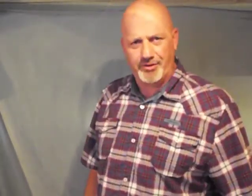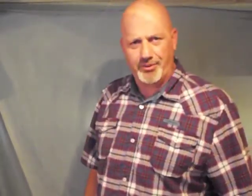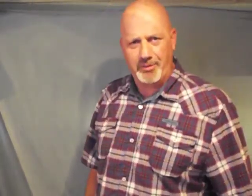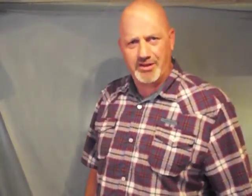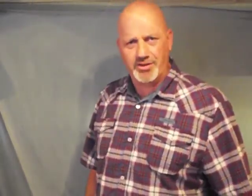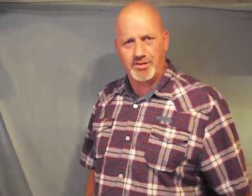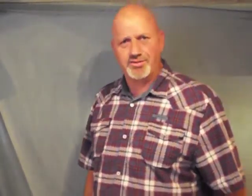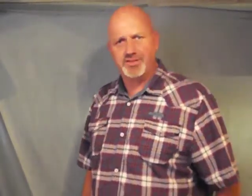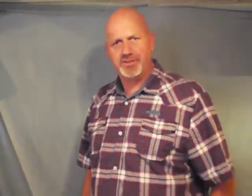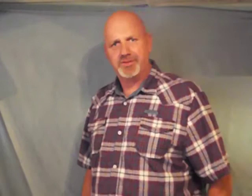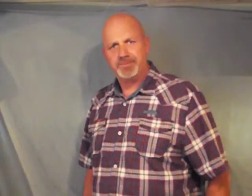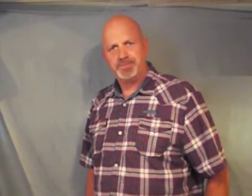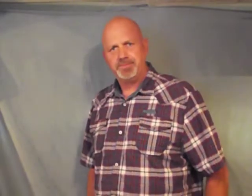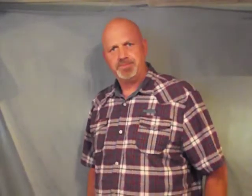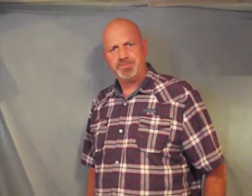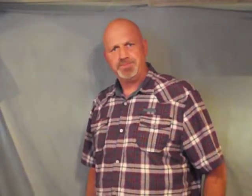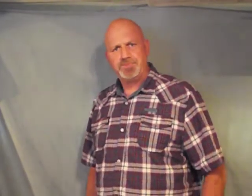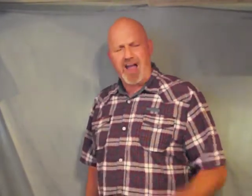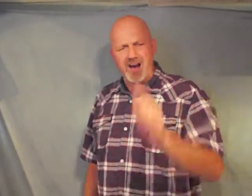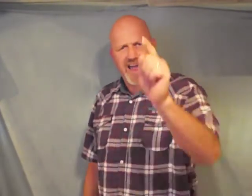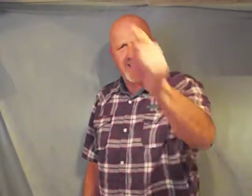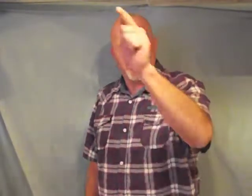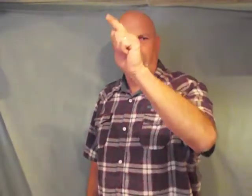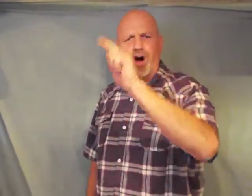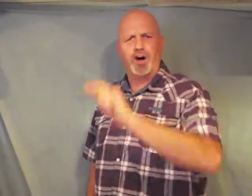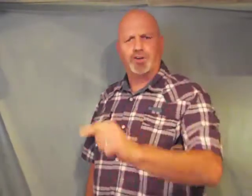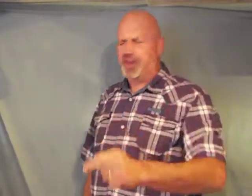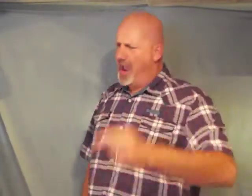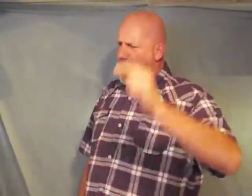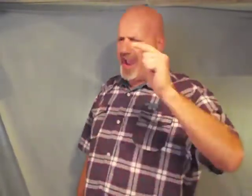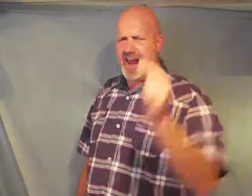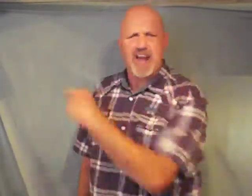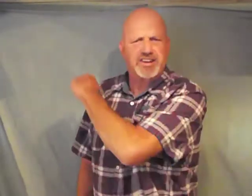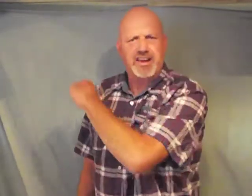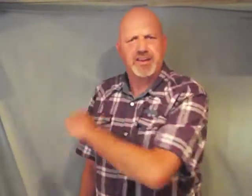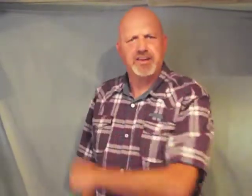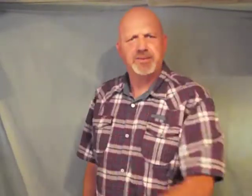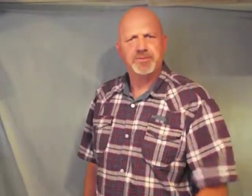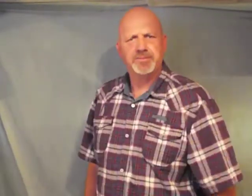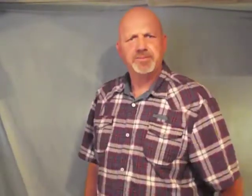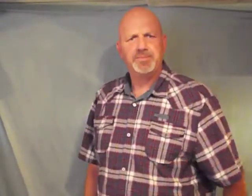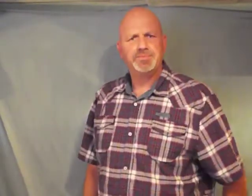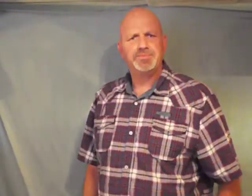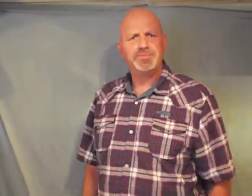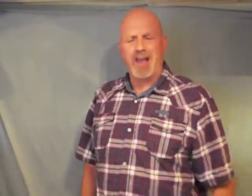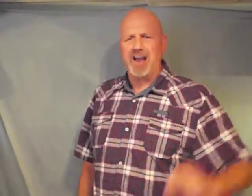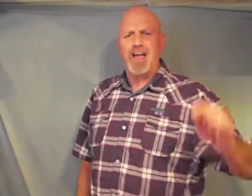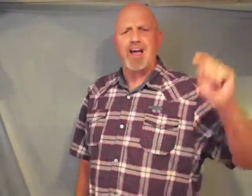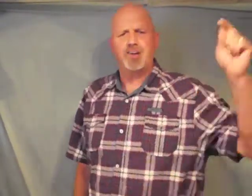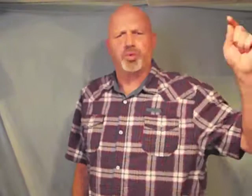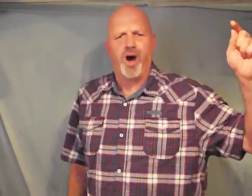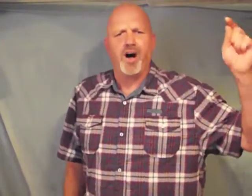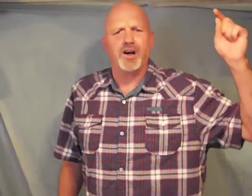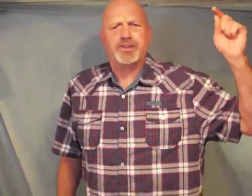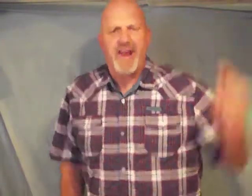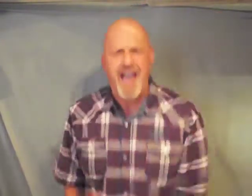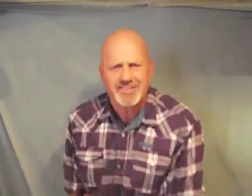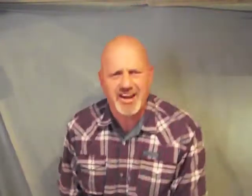from that church tear down your walls and exit tear down your walls and exit